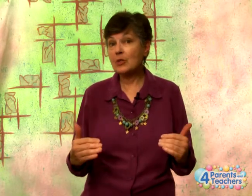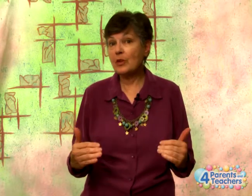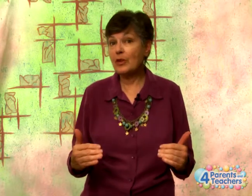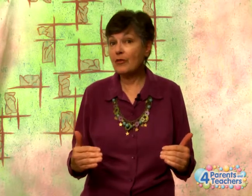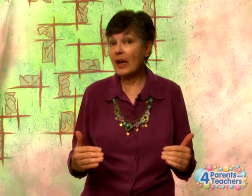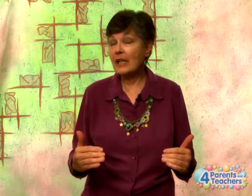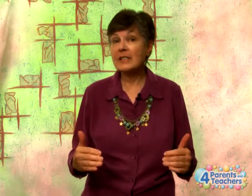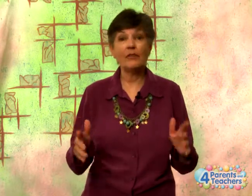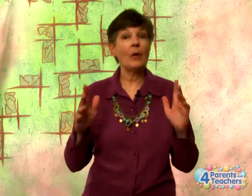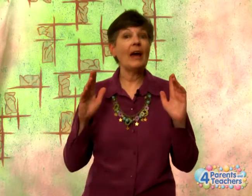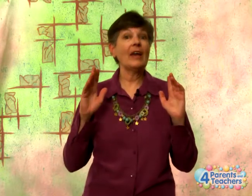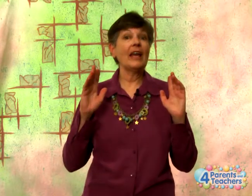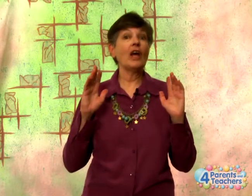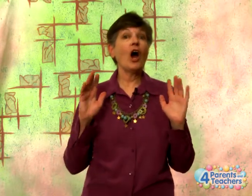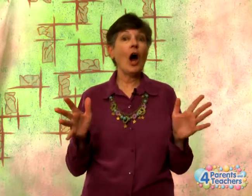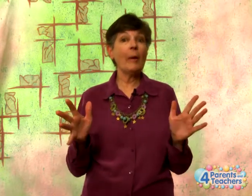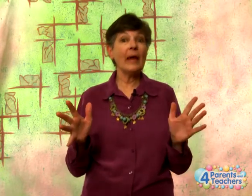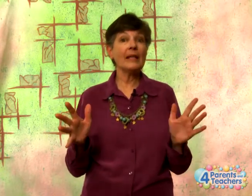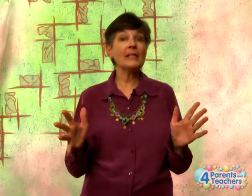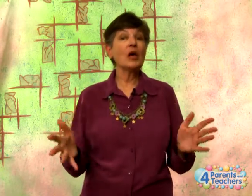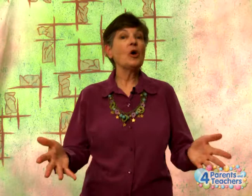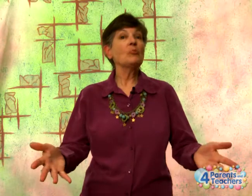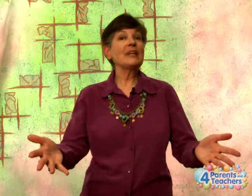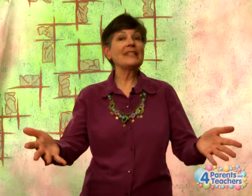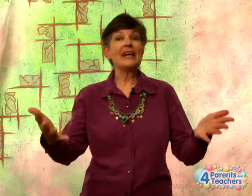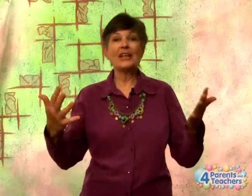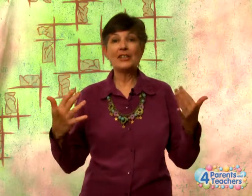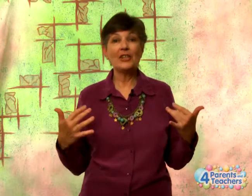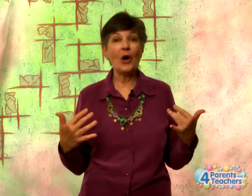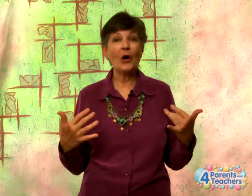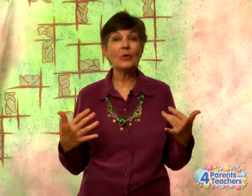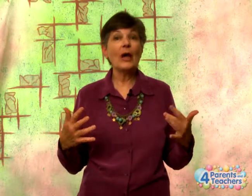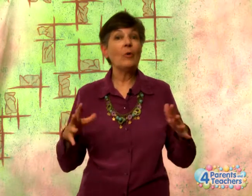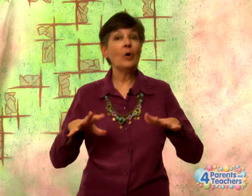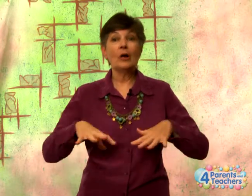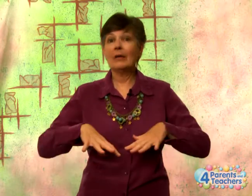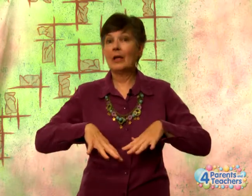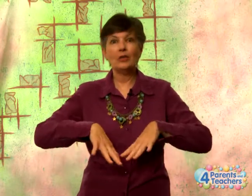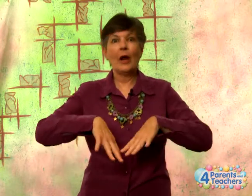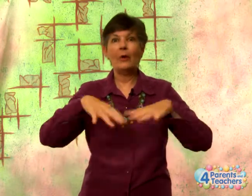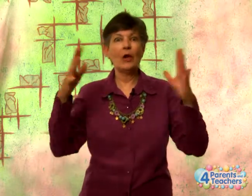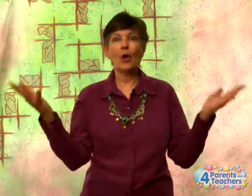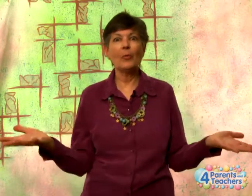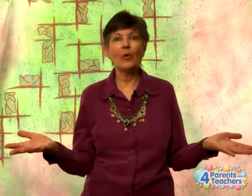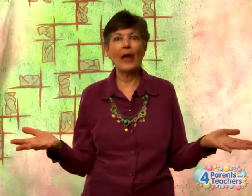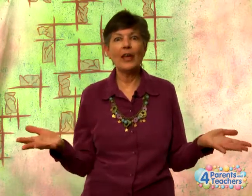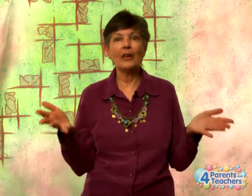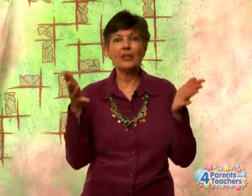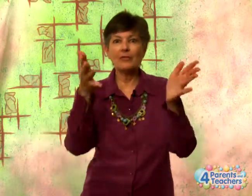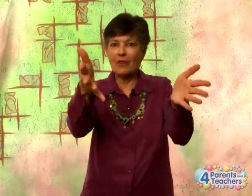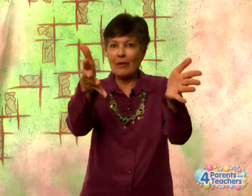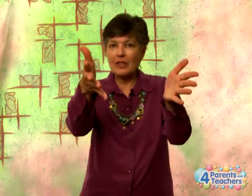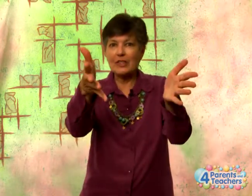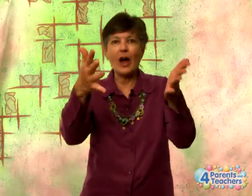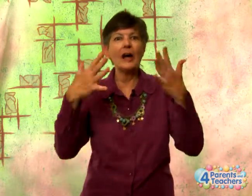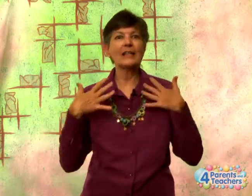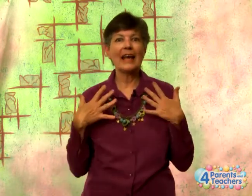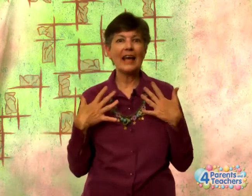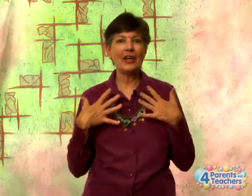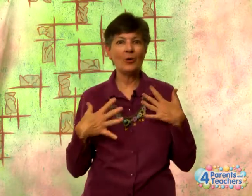us with your friends. If you have any comments, please let us know. We'll try to incorporate your favorite songs into